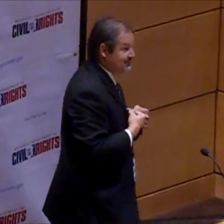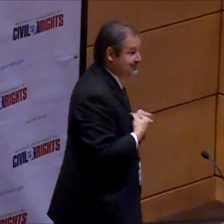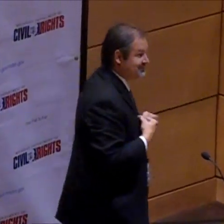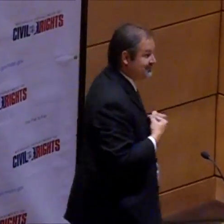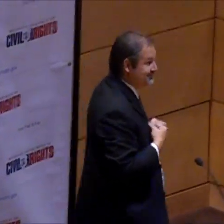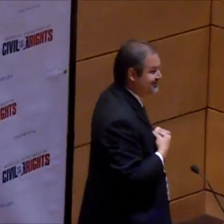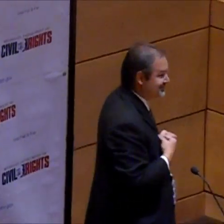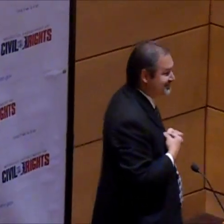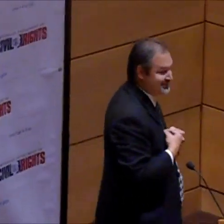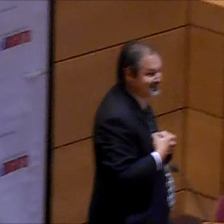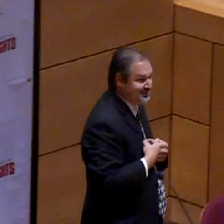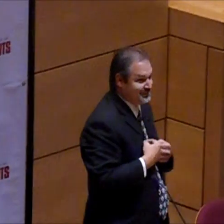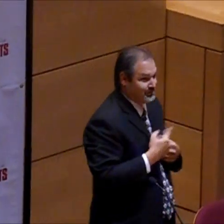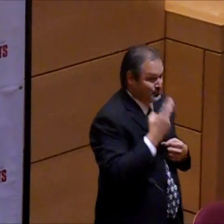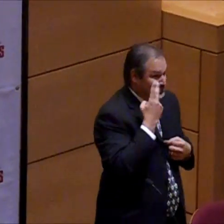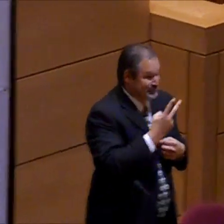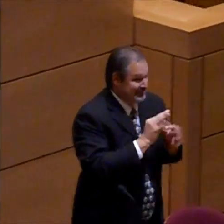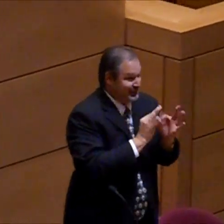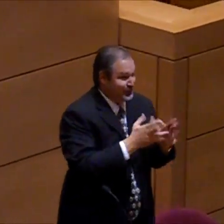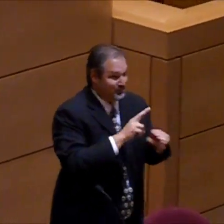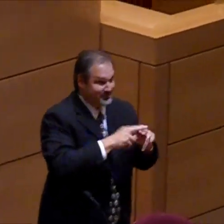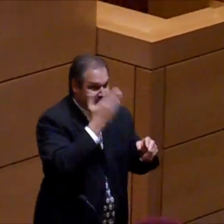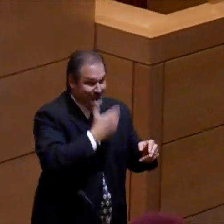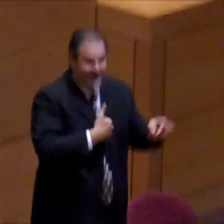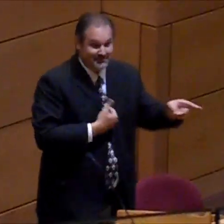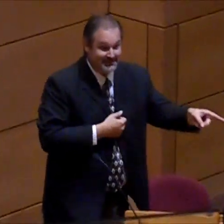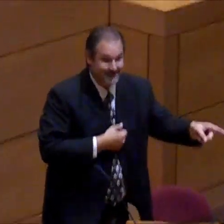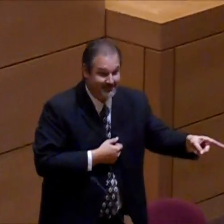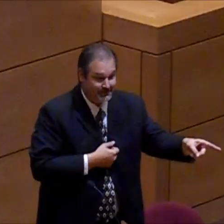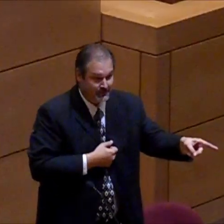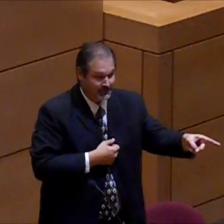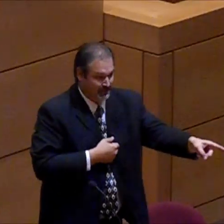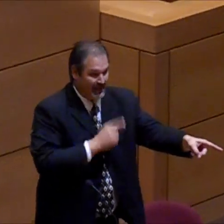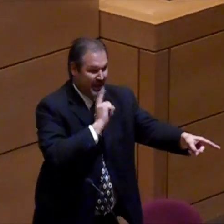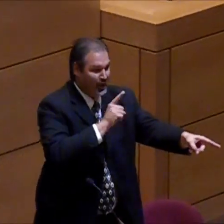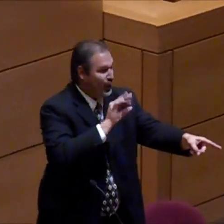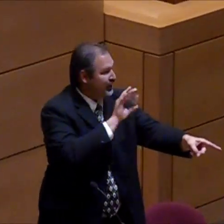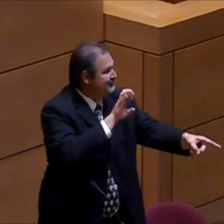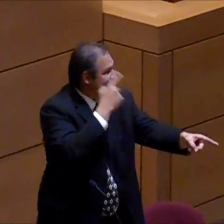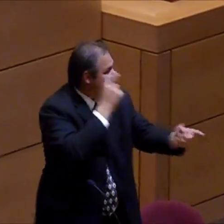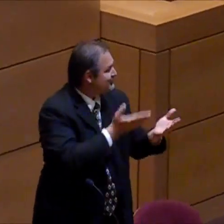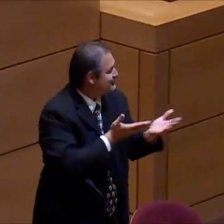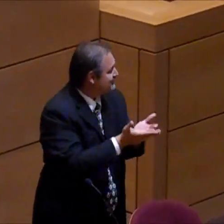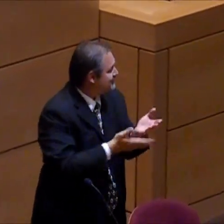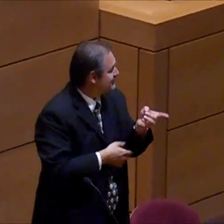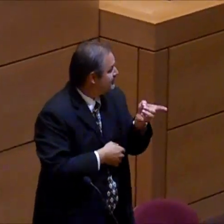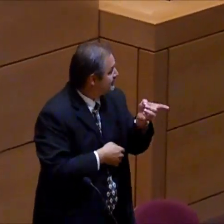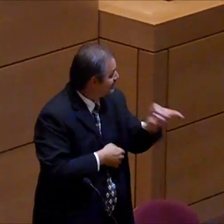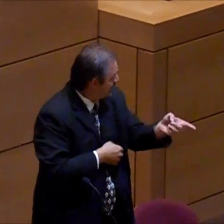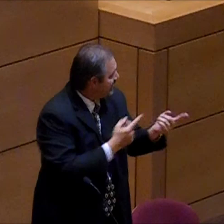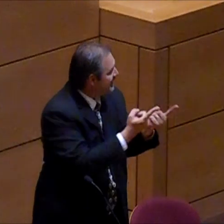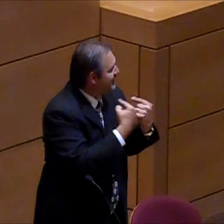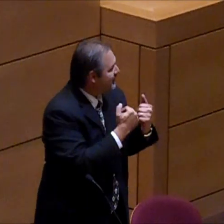of technology device that they have to buy as a one-time thing. But unfortunately, it's the interesting environment right now, so there's a fee for their service.